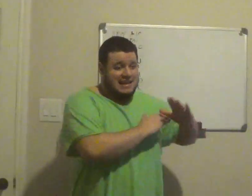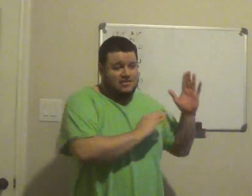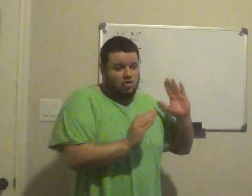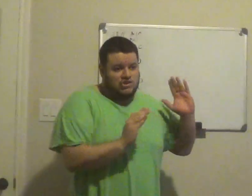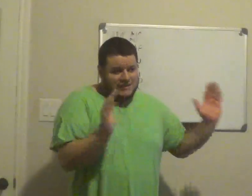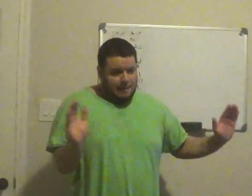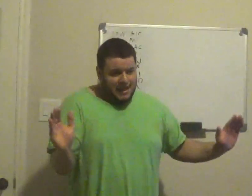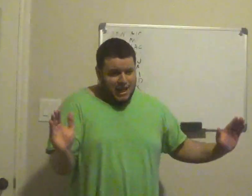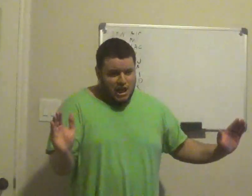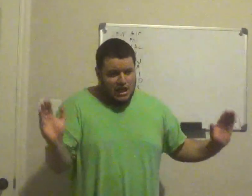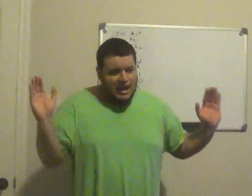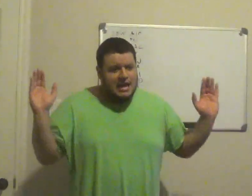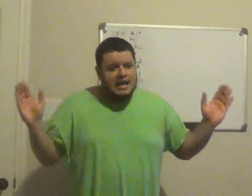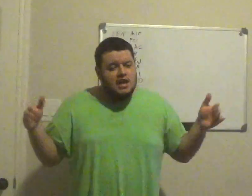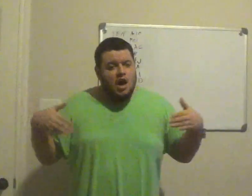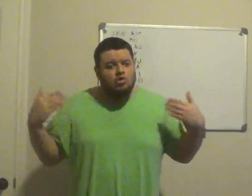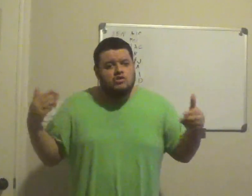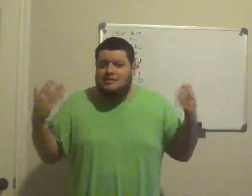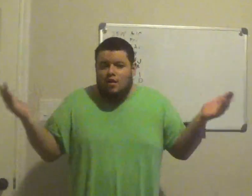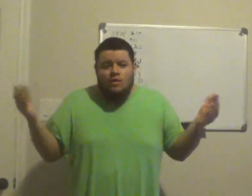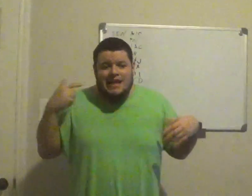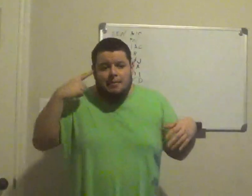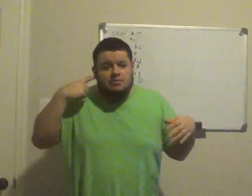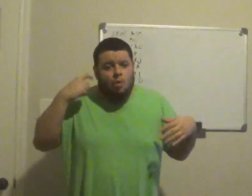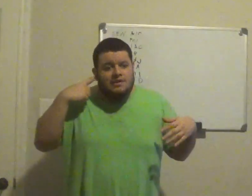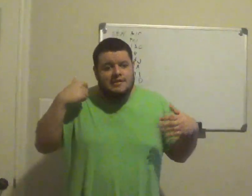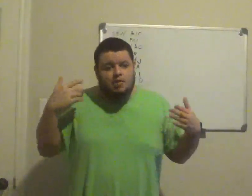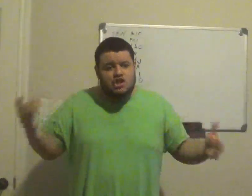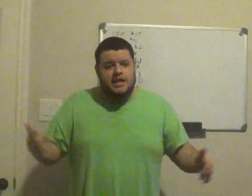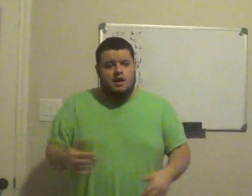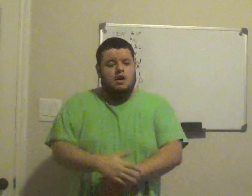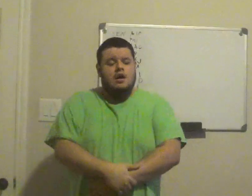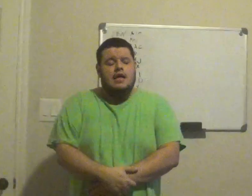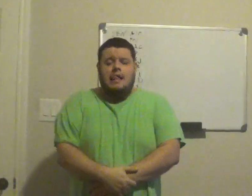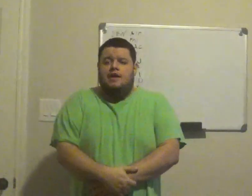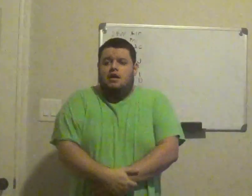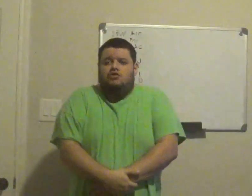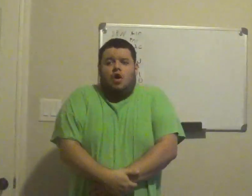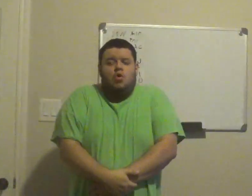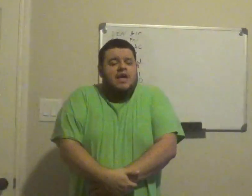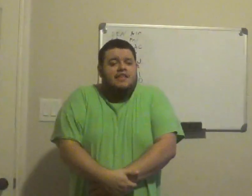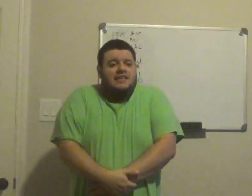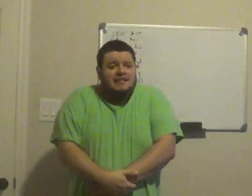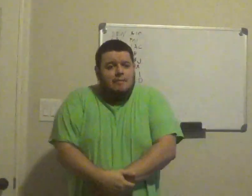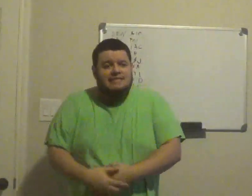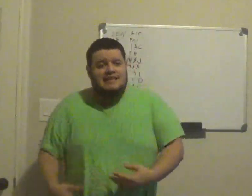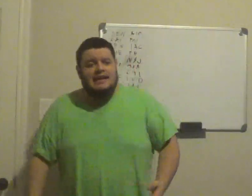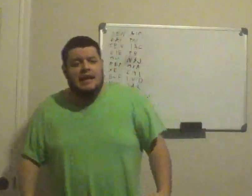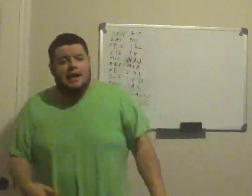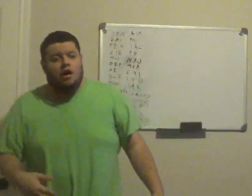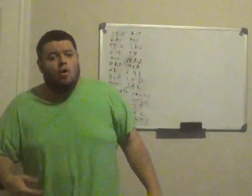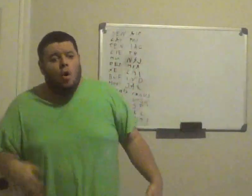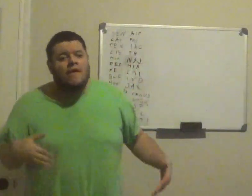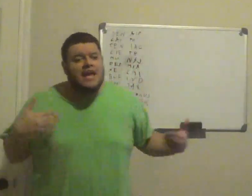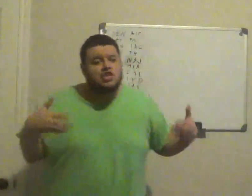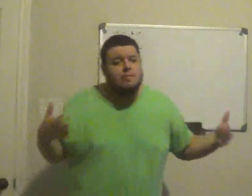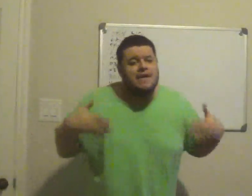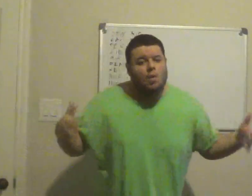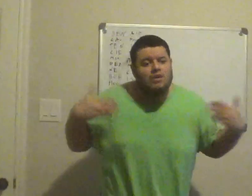that, so, you know, they don't really have a sports team to cheer, so you either leave them in San Diego, or they should have been the ones